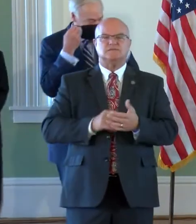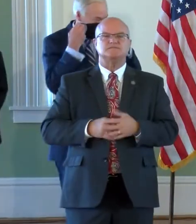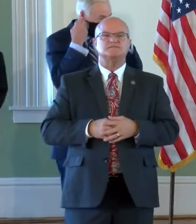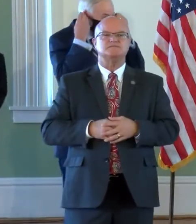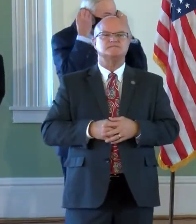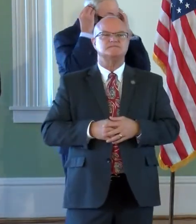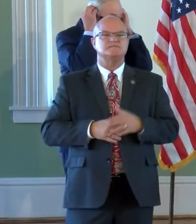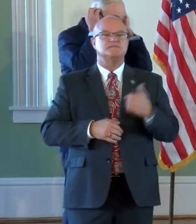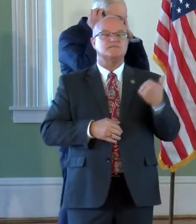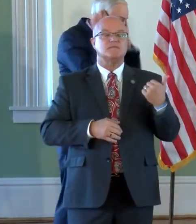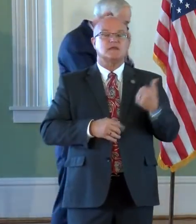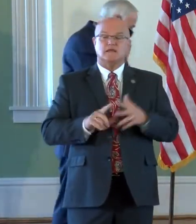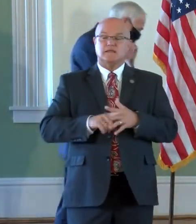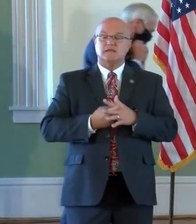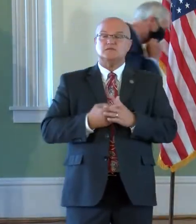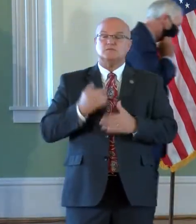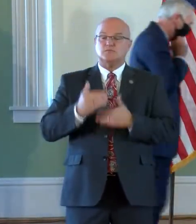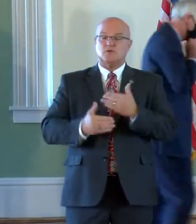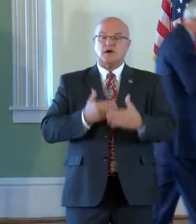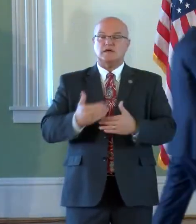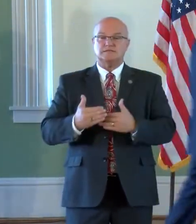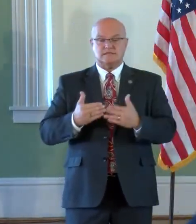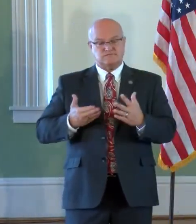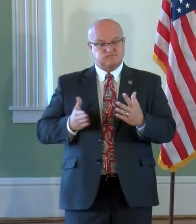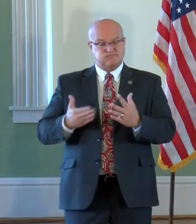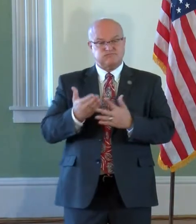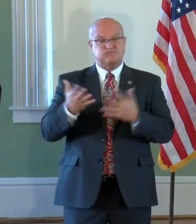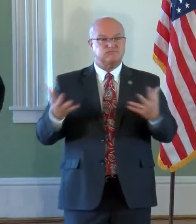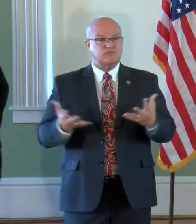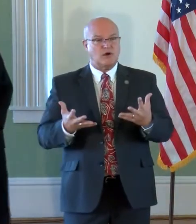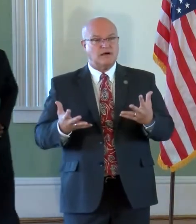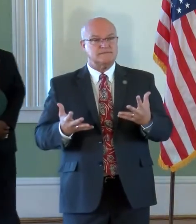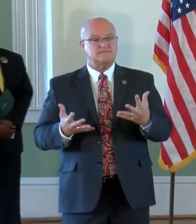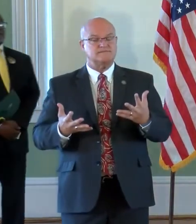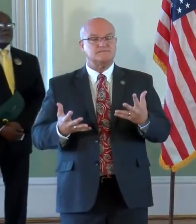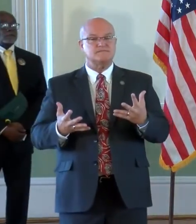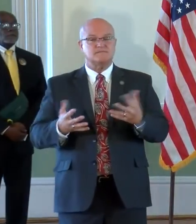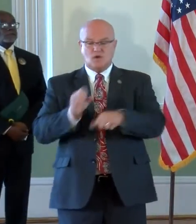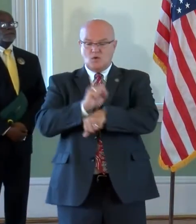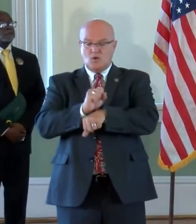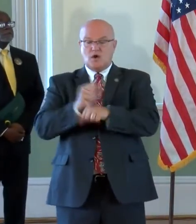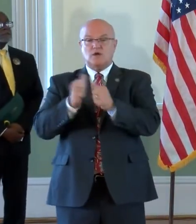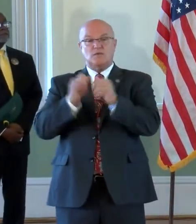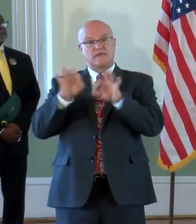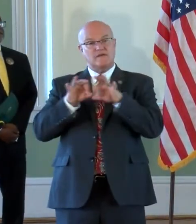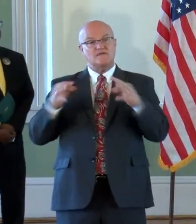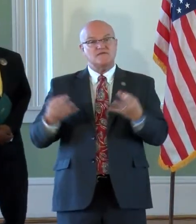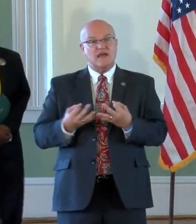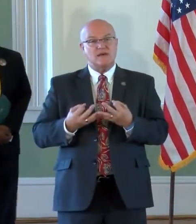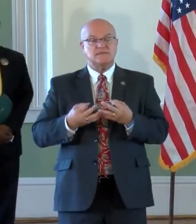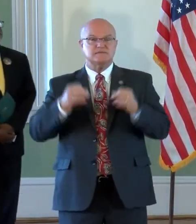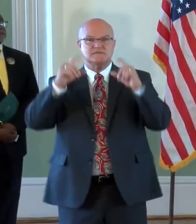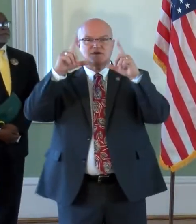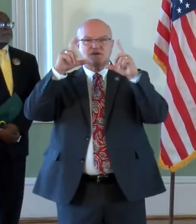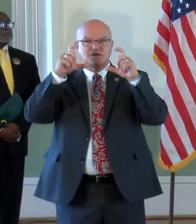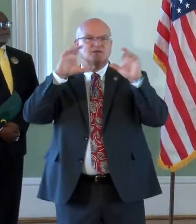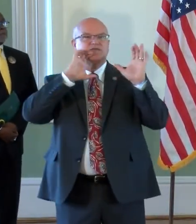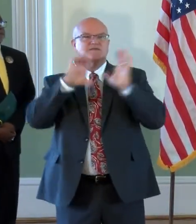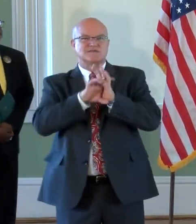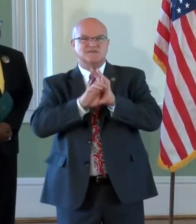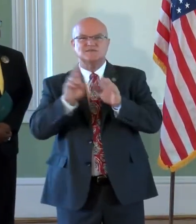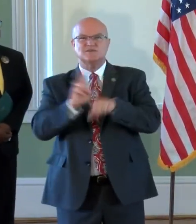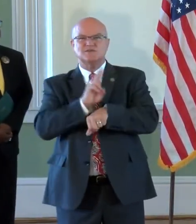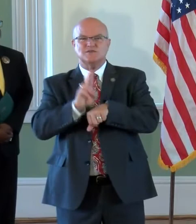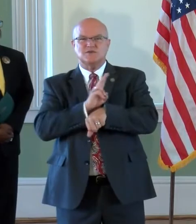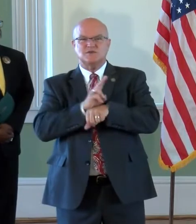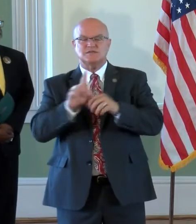Part of the initial process that we had to go through was, number one, working with the families on a photograph to use, and